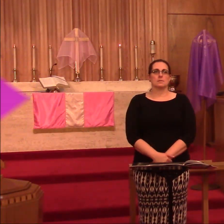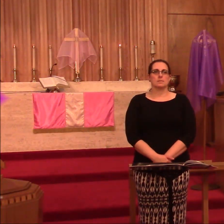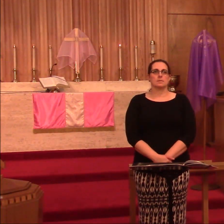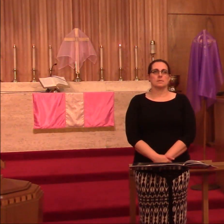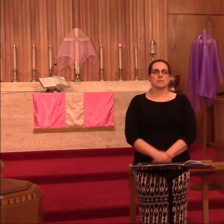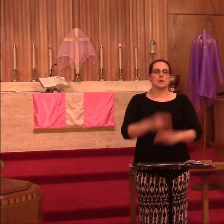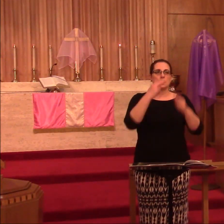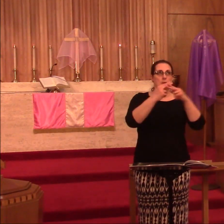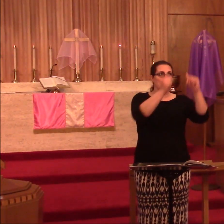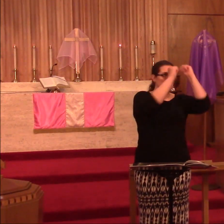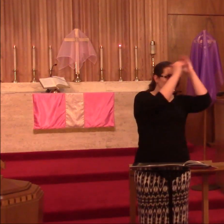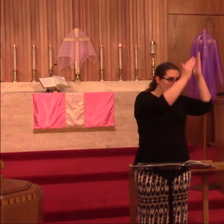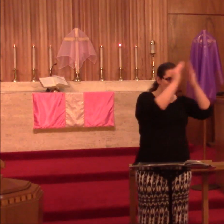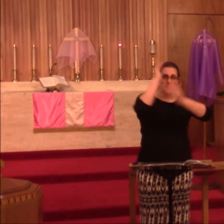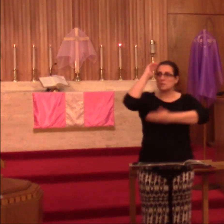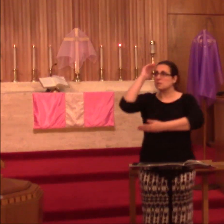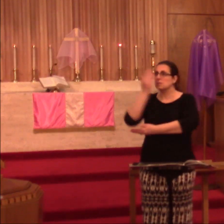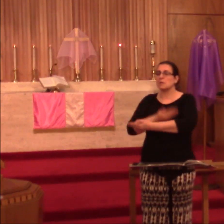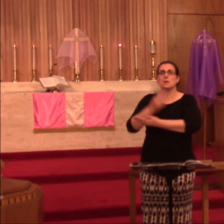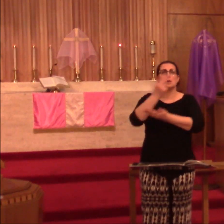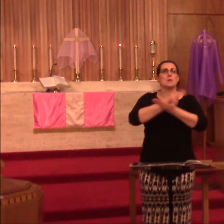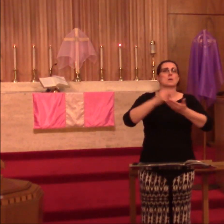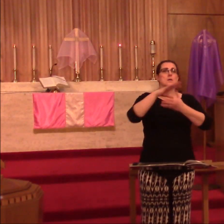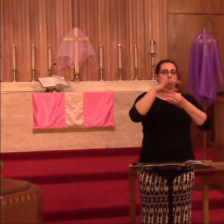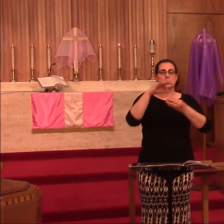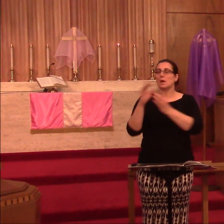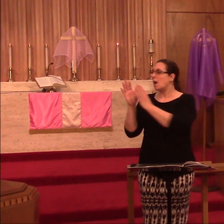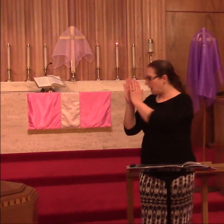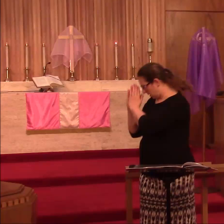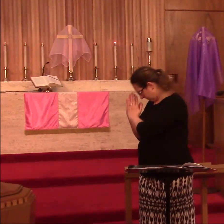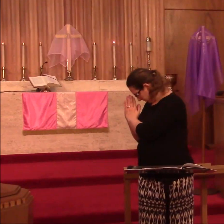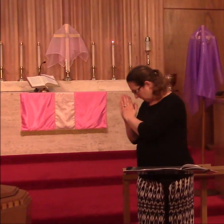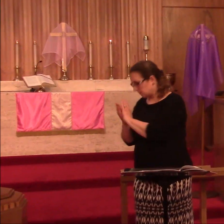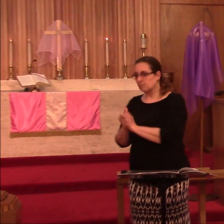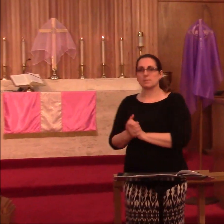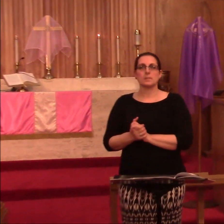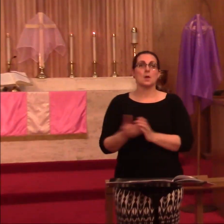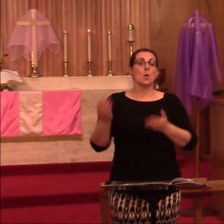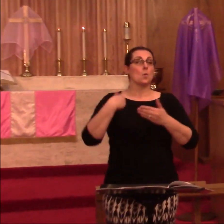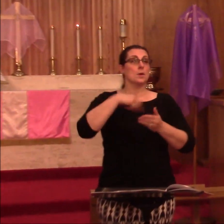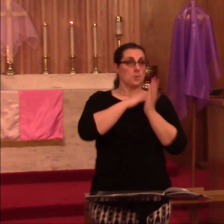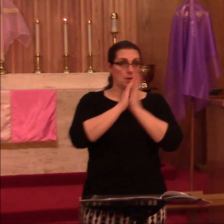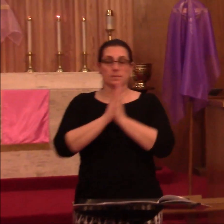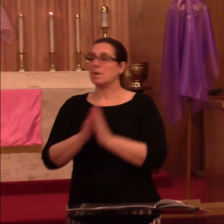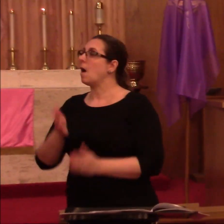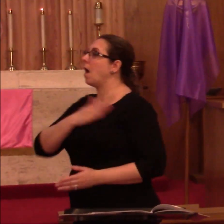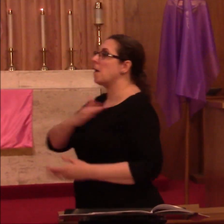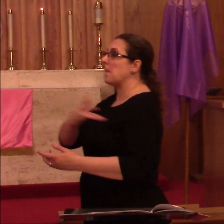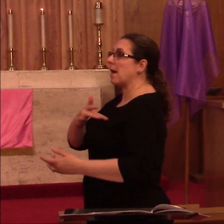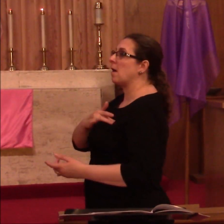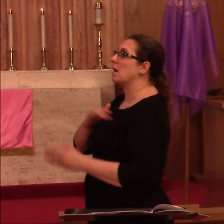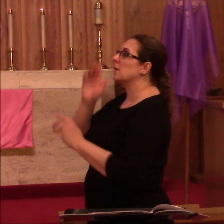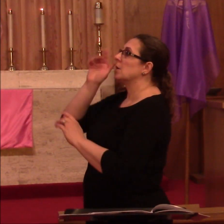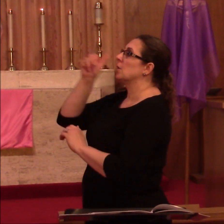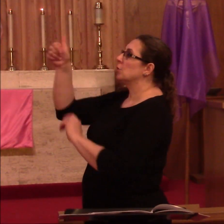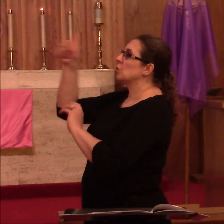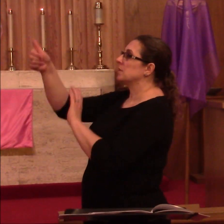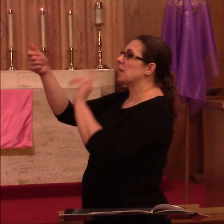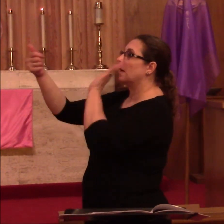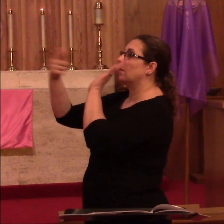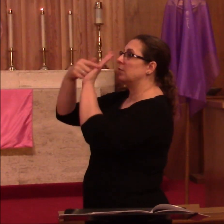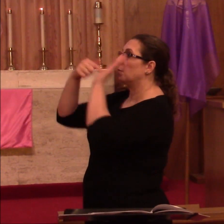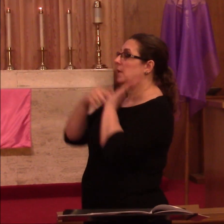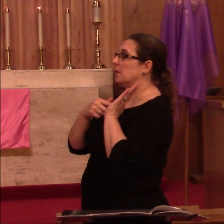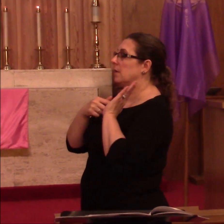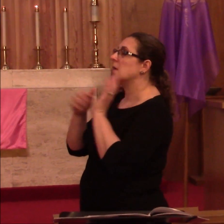In the name of the Father, and of the Son, and of the Holy Spirit. Amen. We pray. On my heart and forage